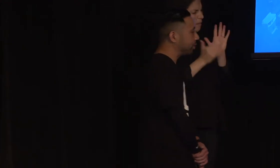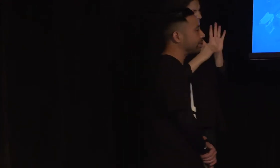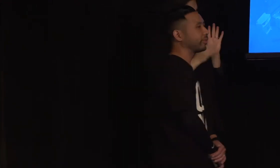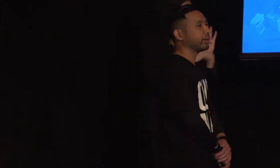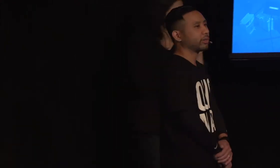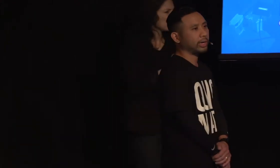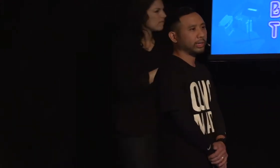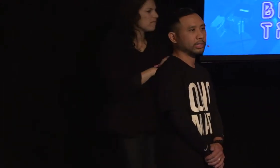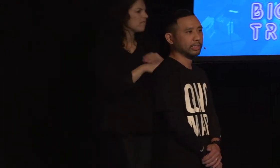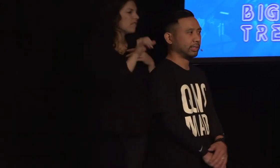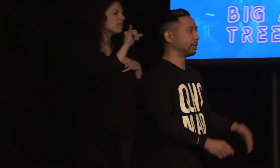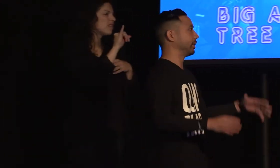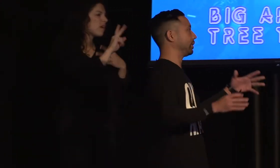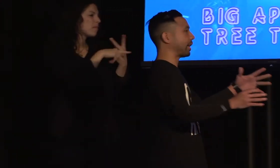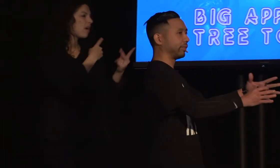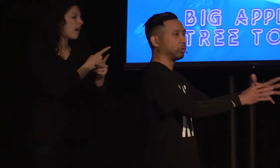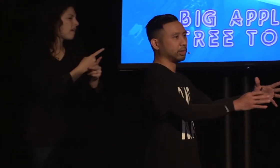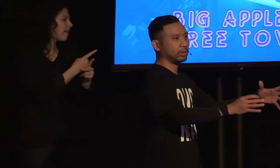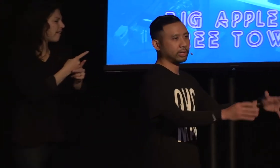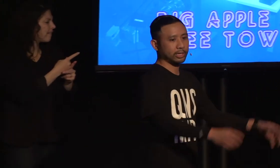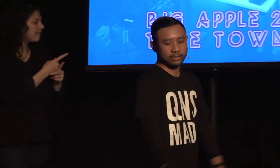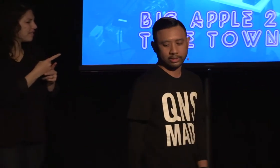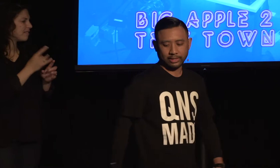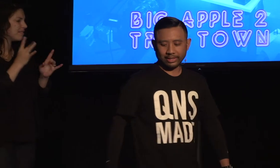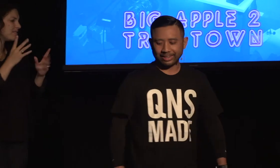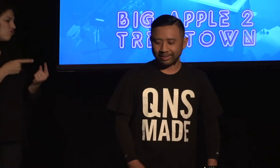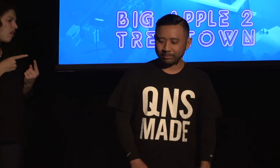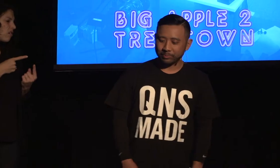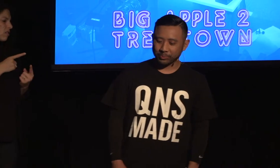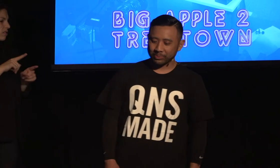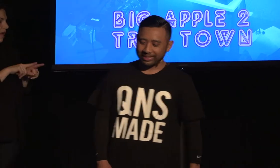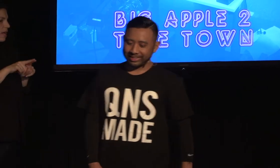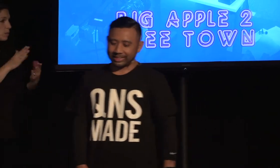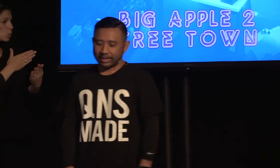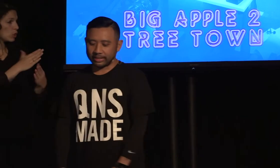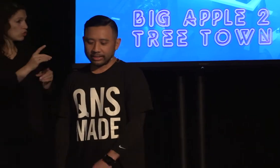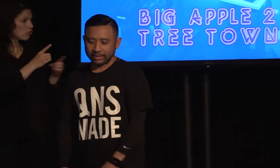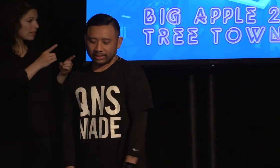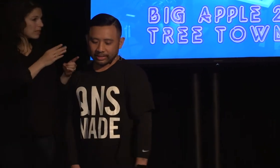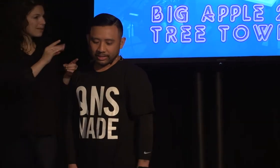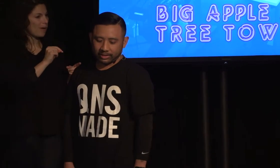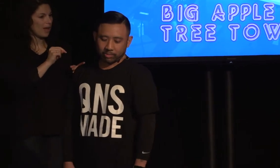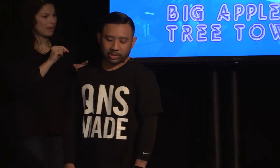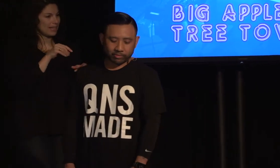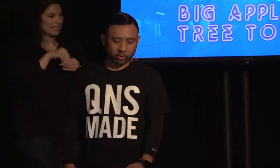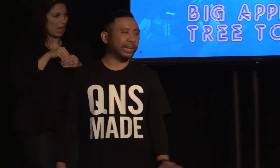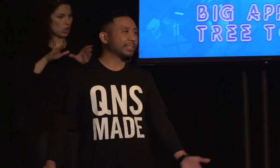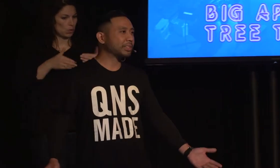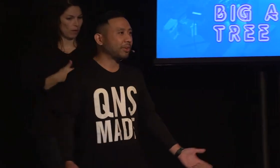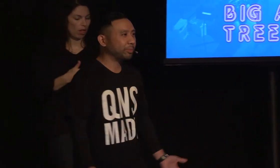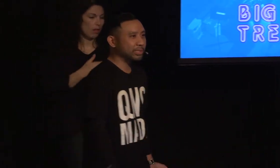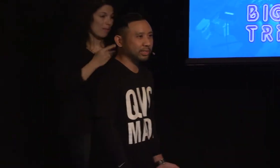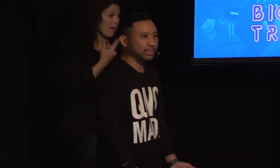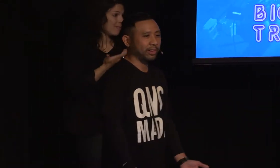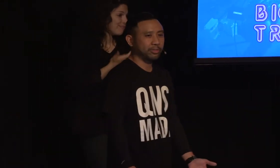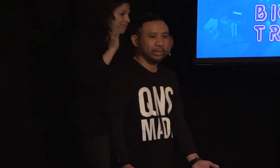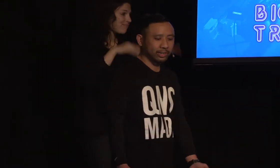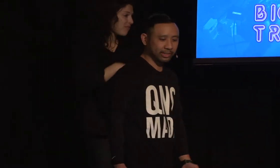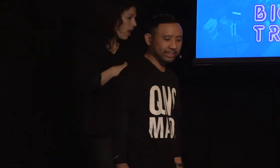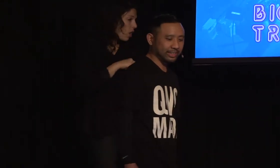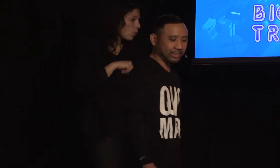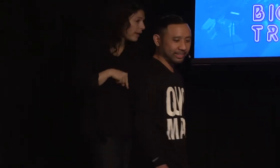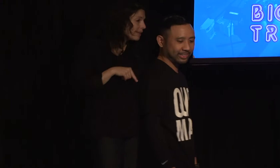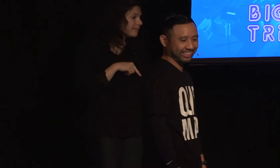same pains of music video directing just inside of a cubicle I guess. And you know but I'm from Queens so I'm used to the